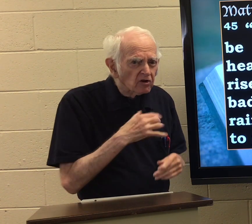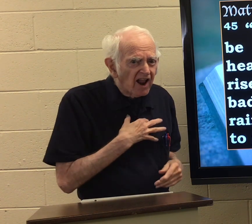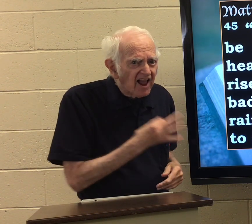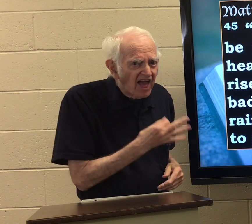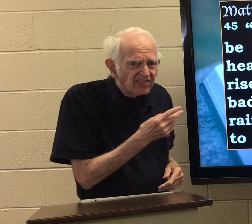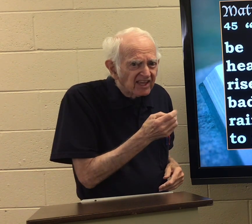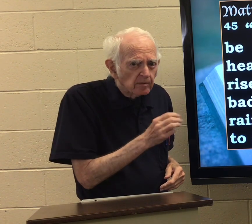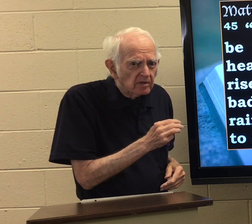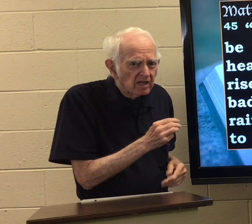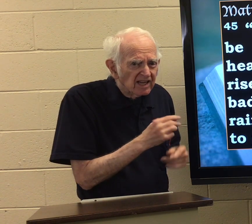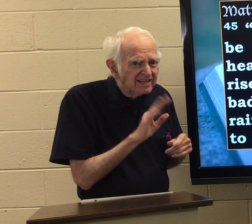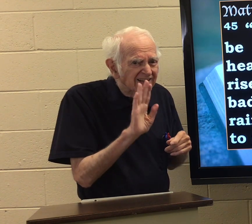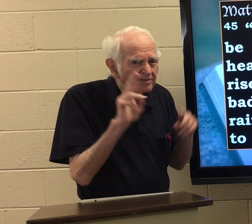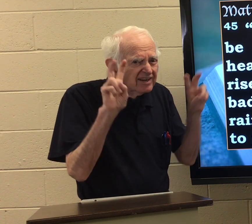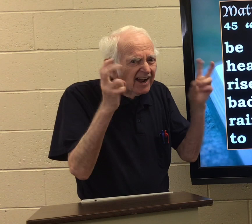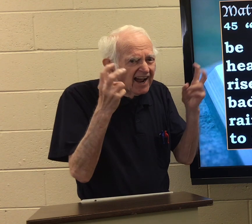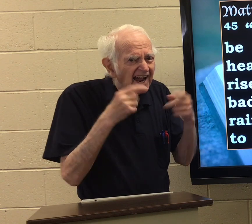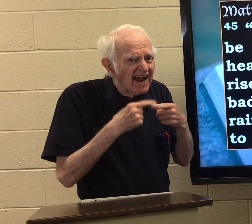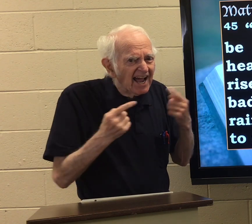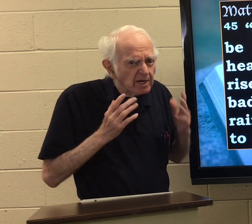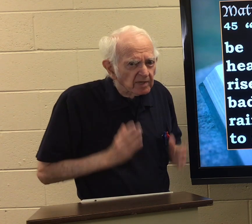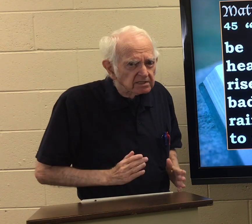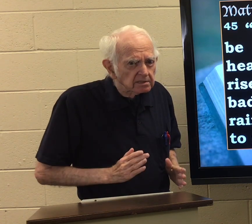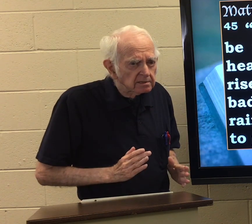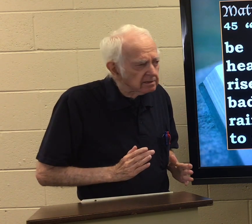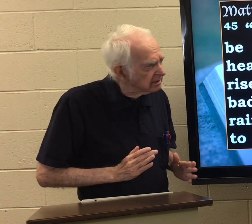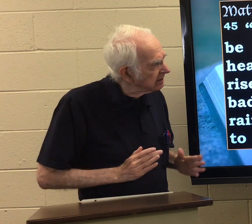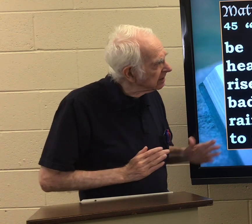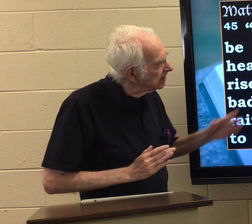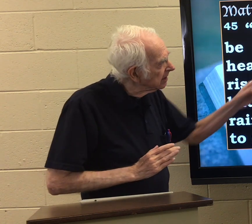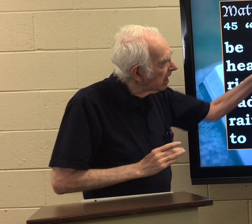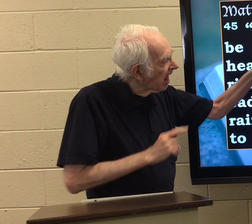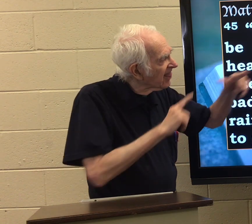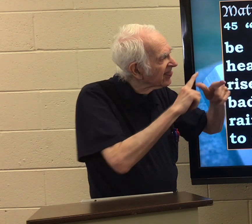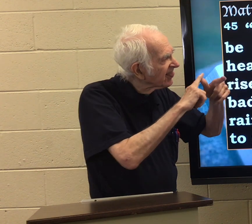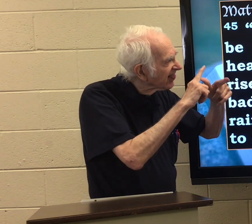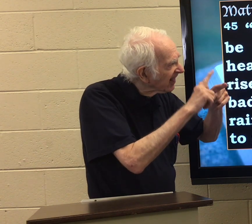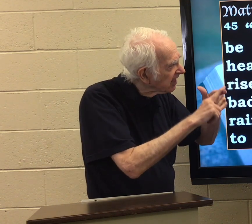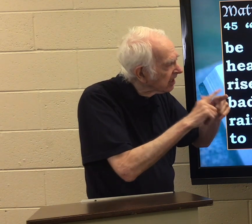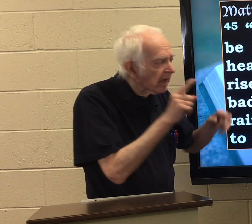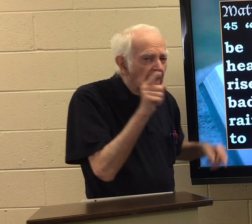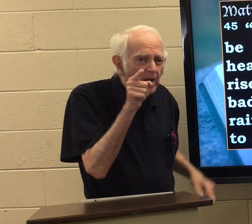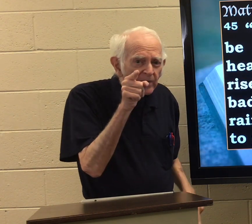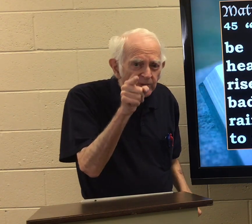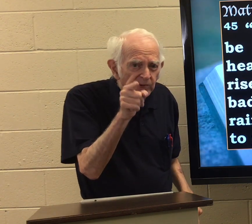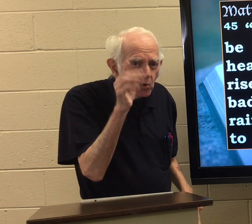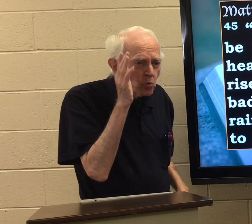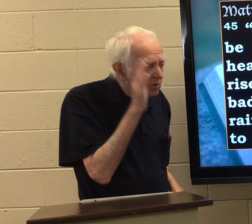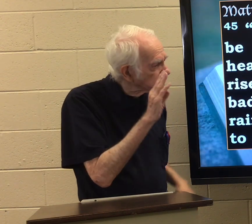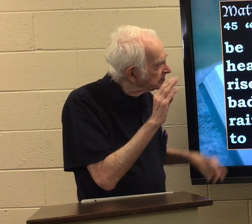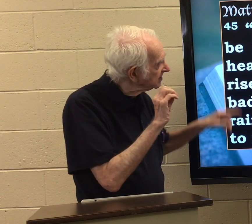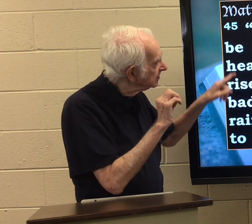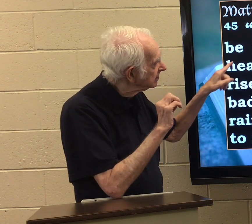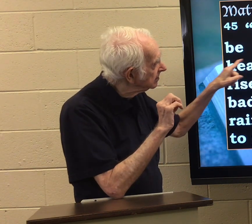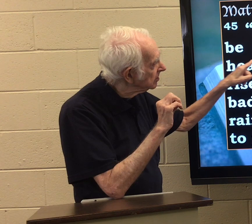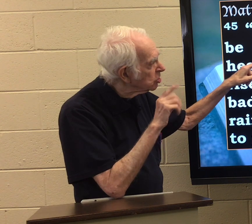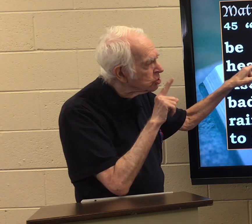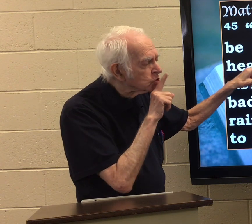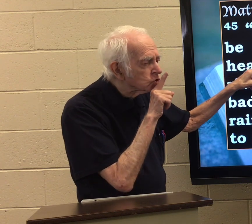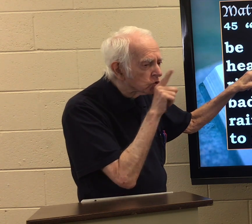you don't like them, meaning they're your enemies, then you will be true sons